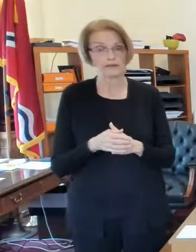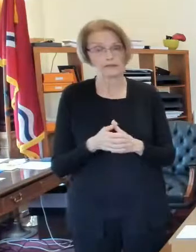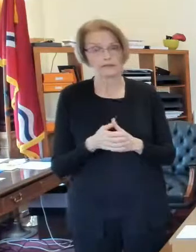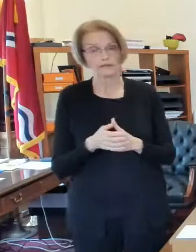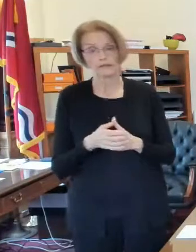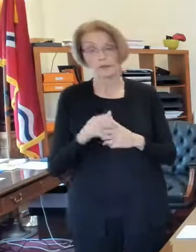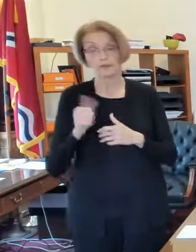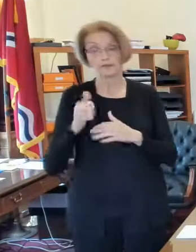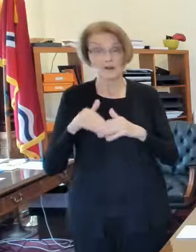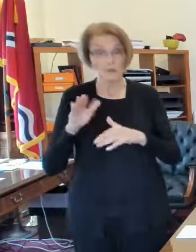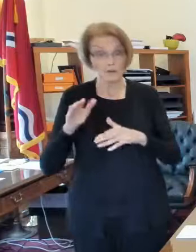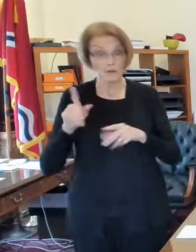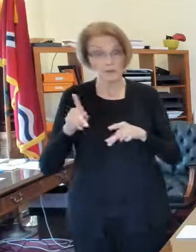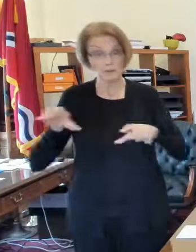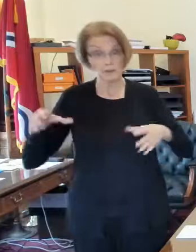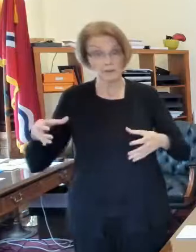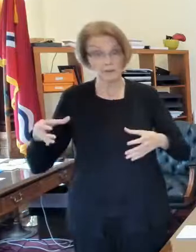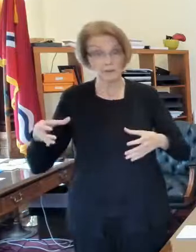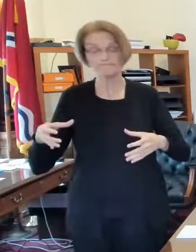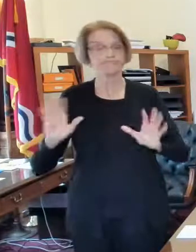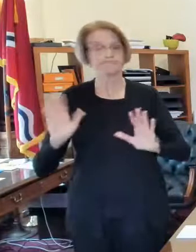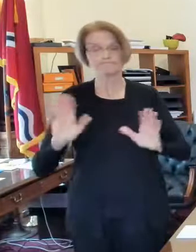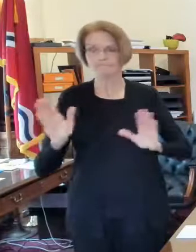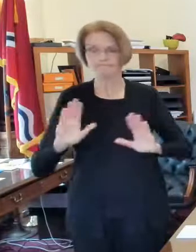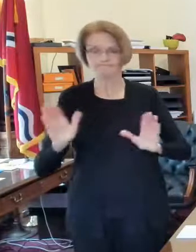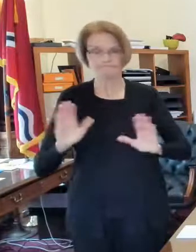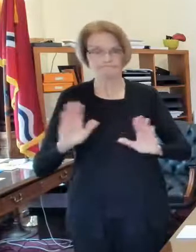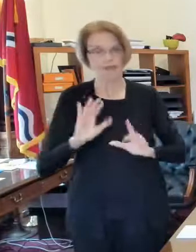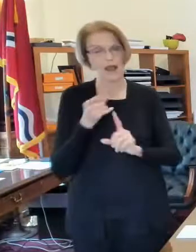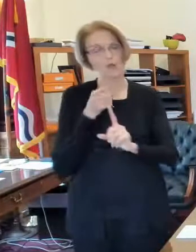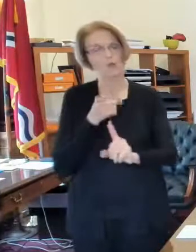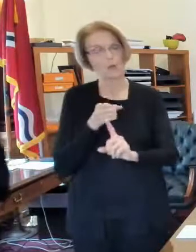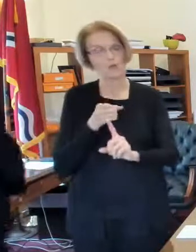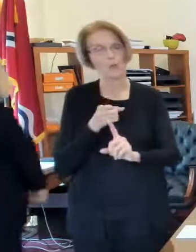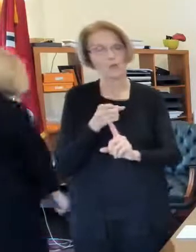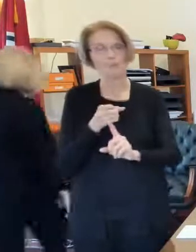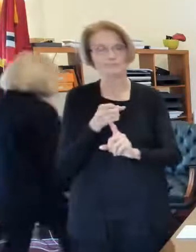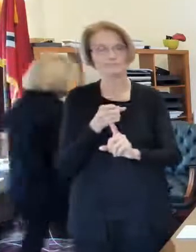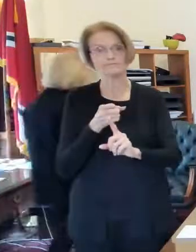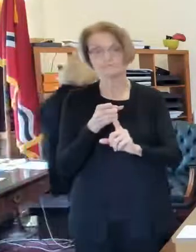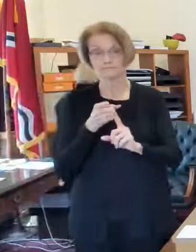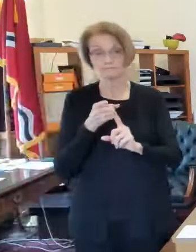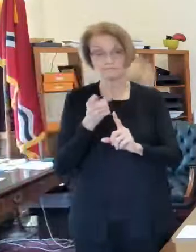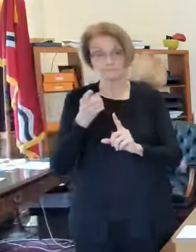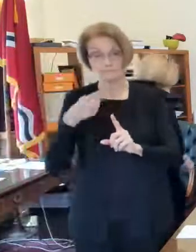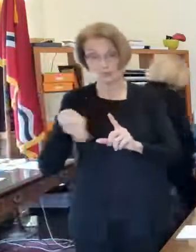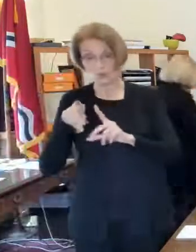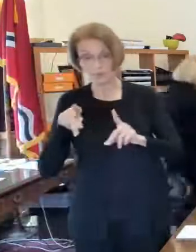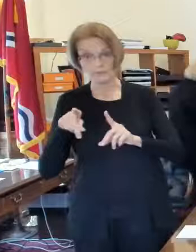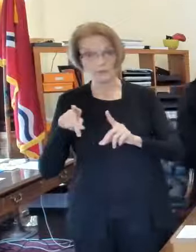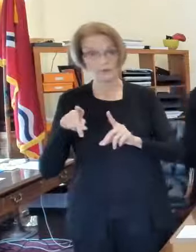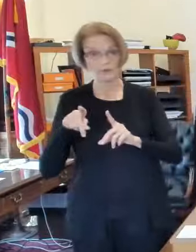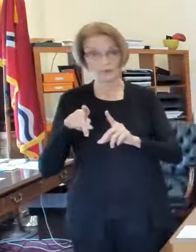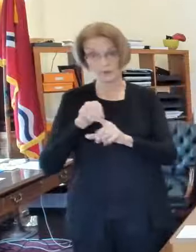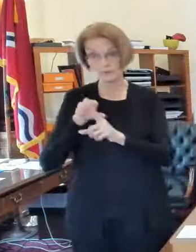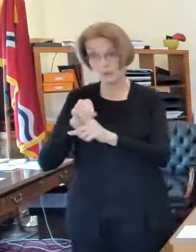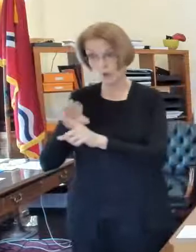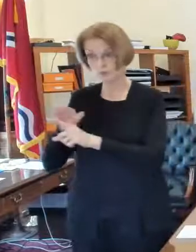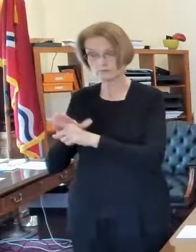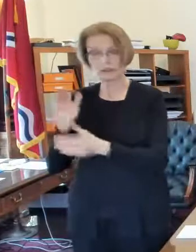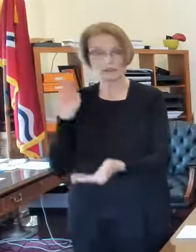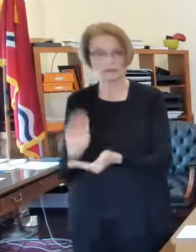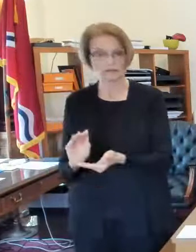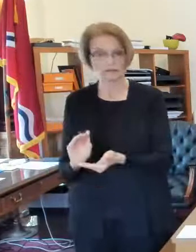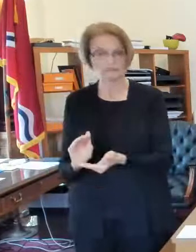gatherings of 10 or more people and again the goal here is to minimize the people that are potentially exposed to covid 19 which